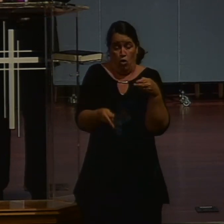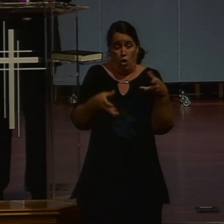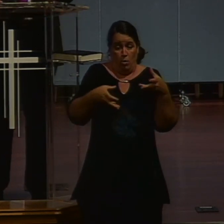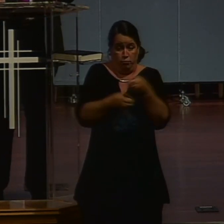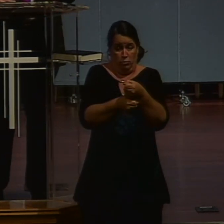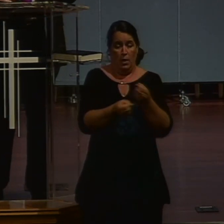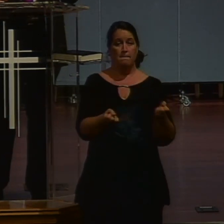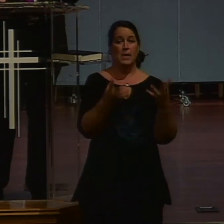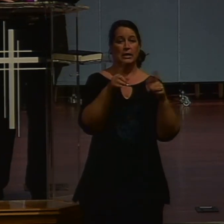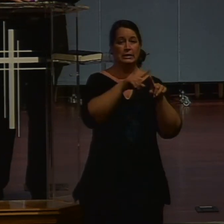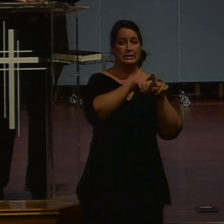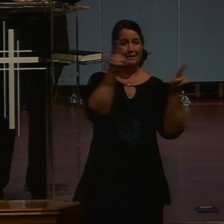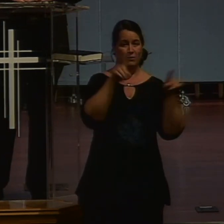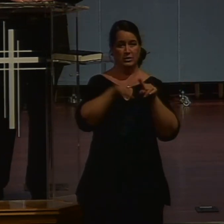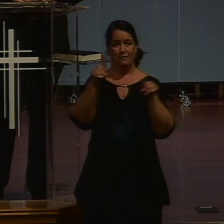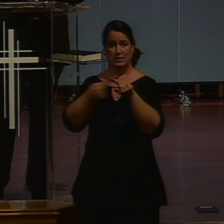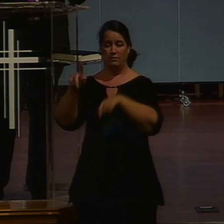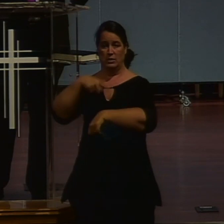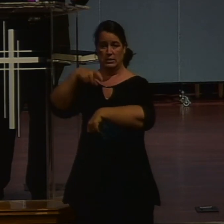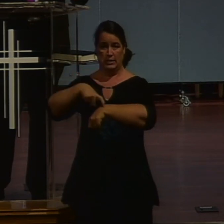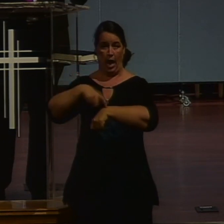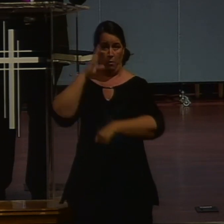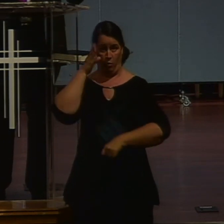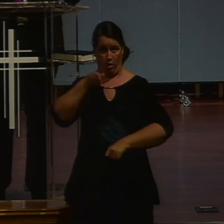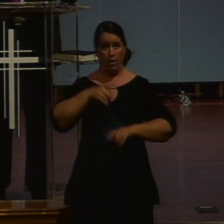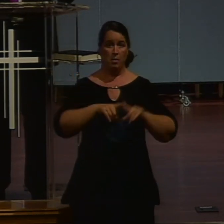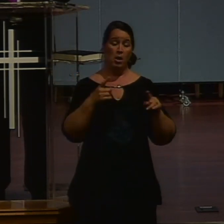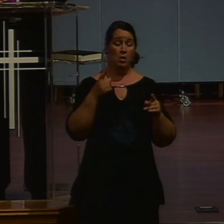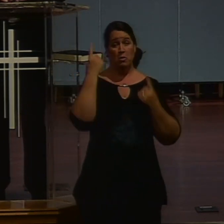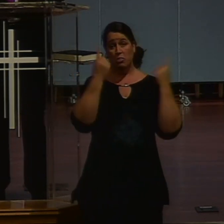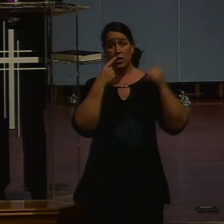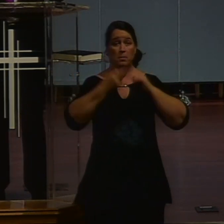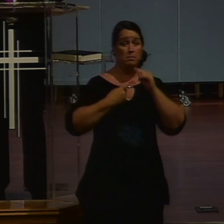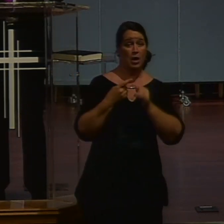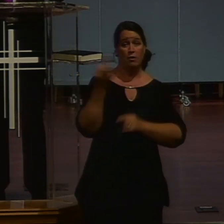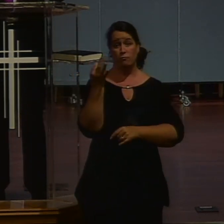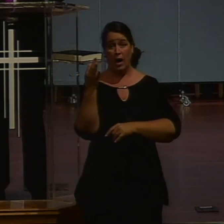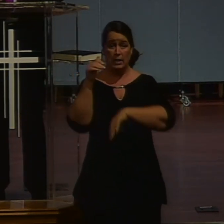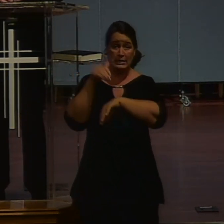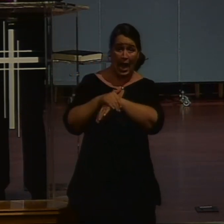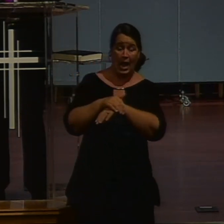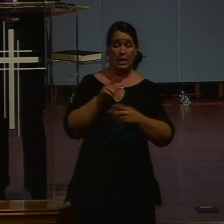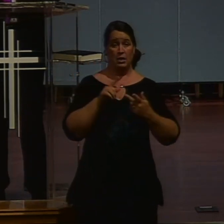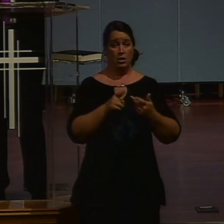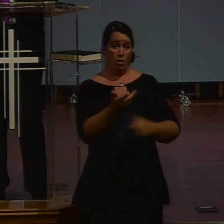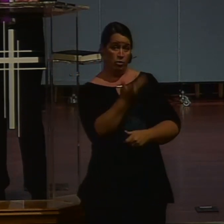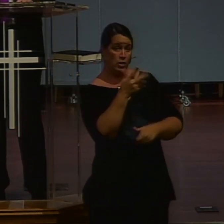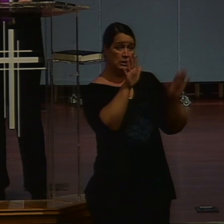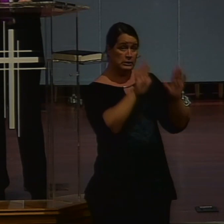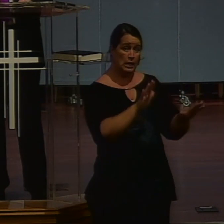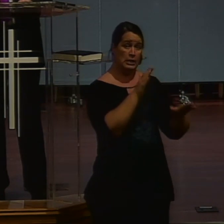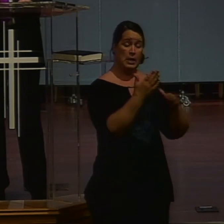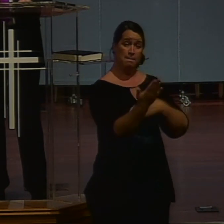soon for details on how that will happen. We are open to having a Friday night service, to having three Sunday morning services, to having our